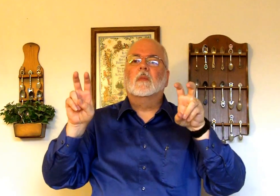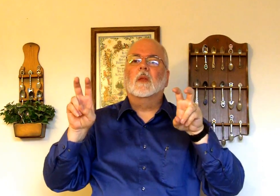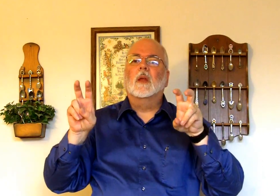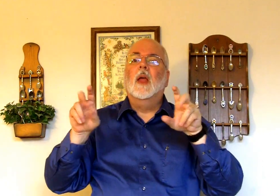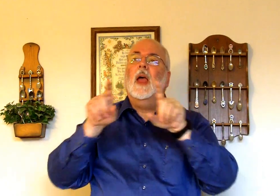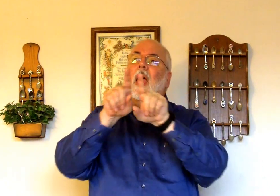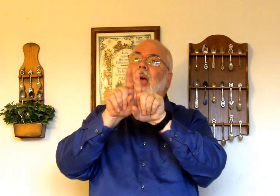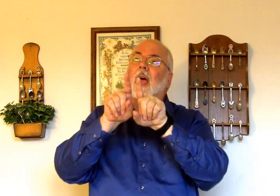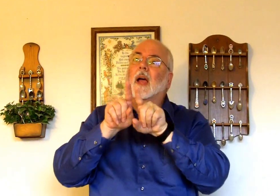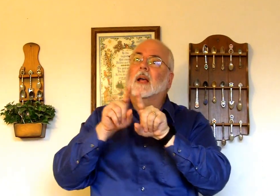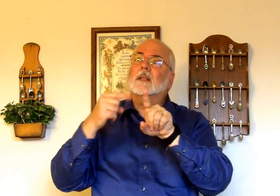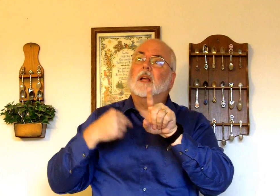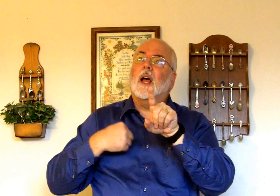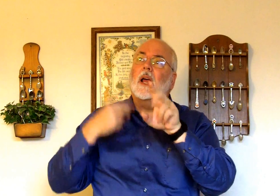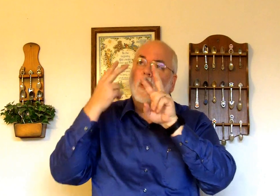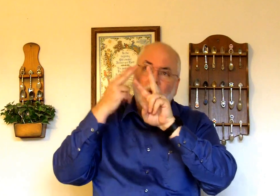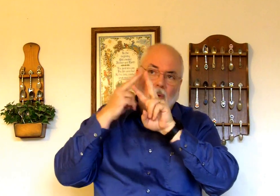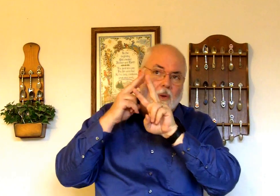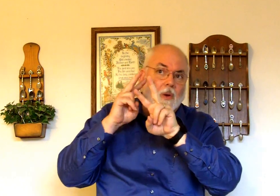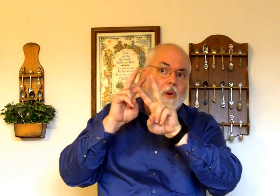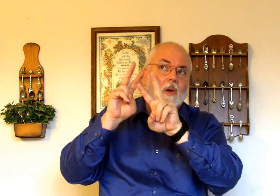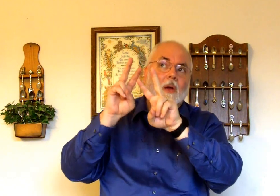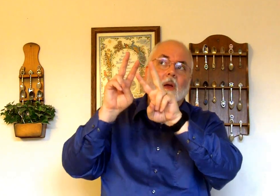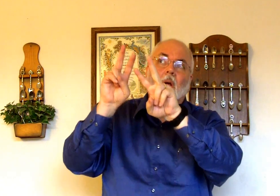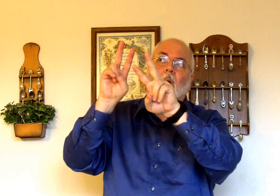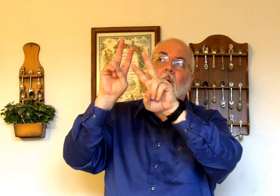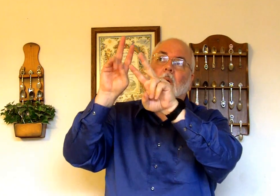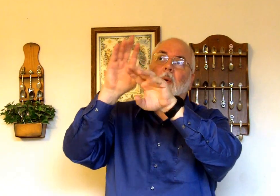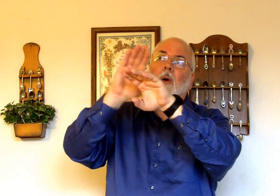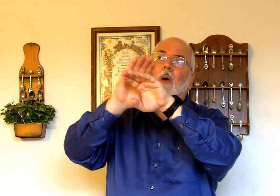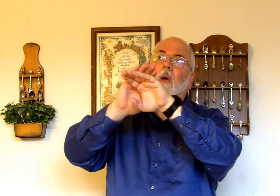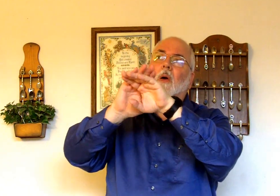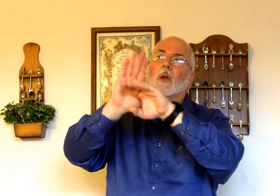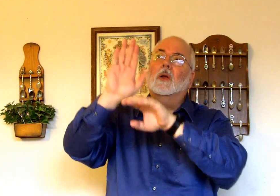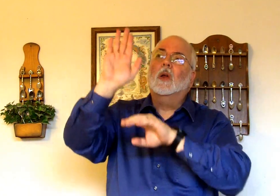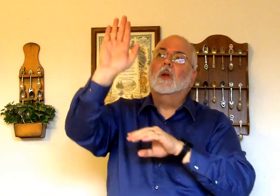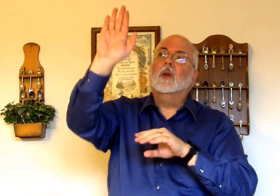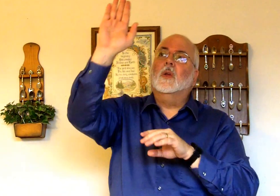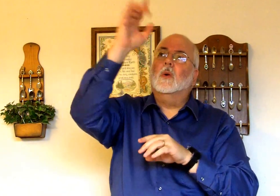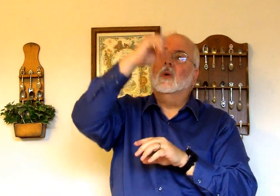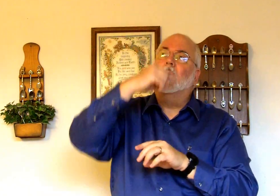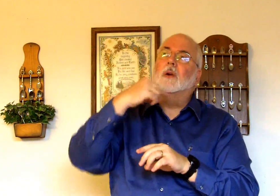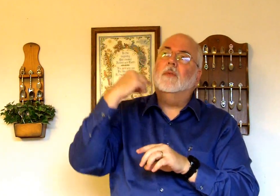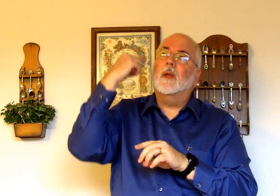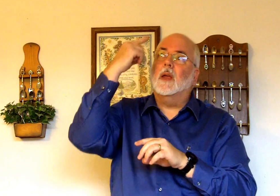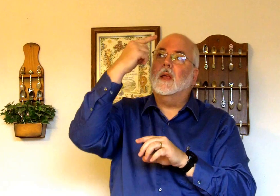As I look upon your face.